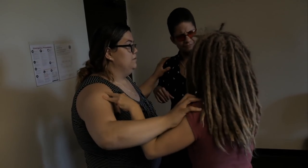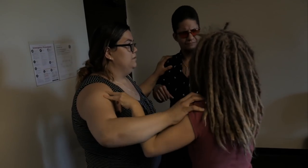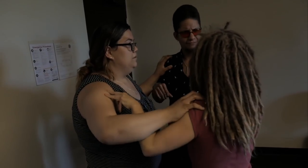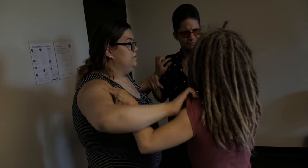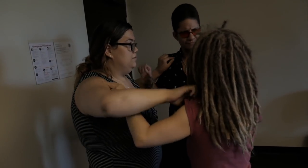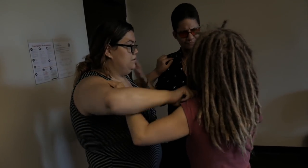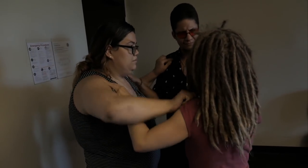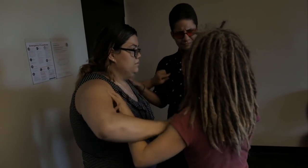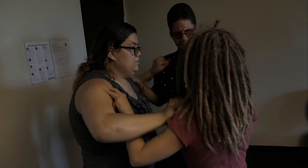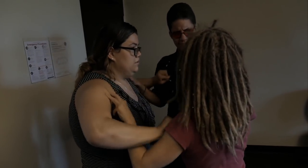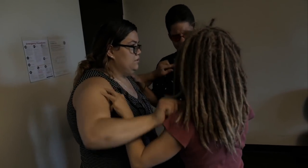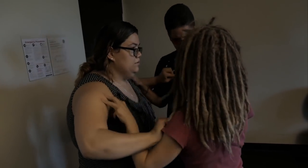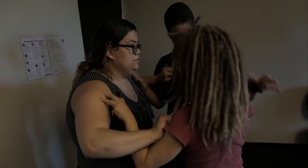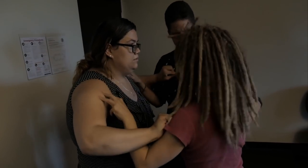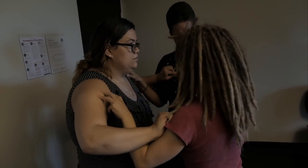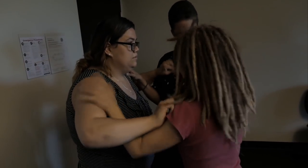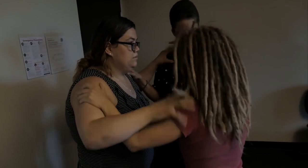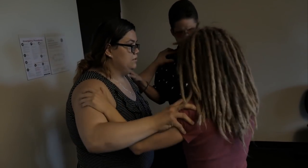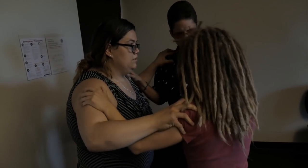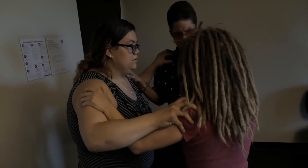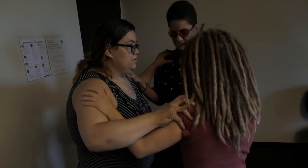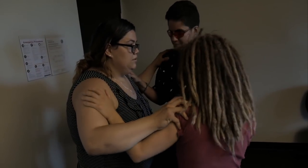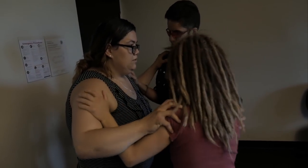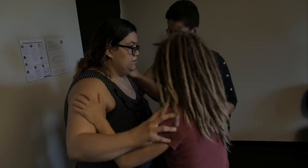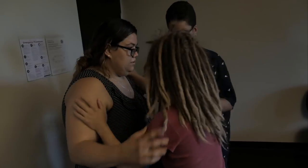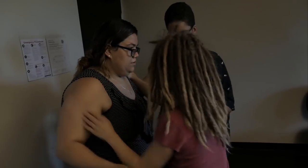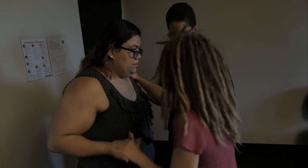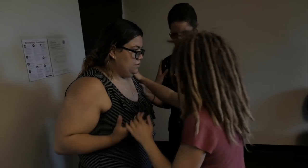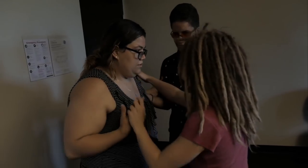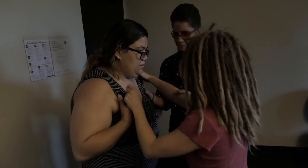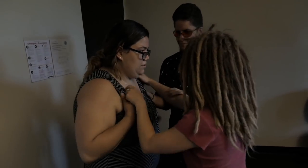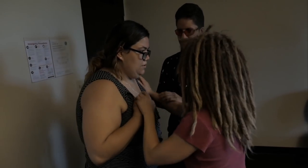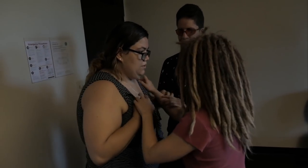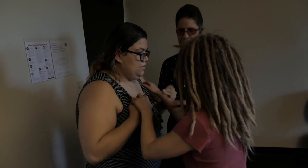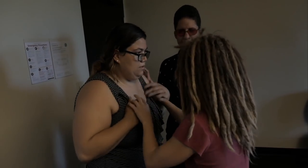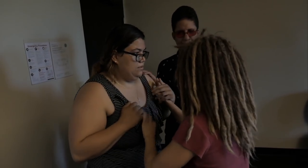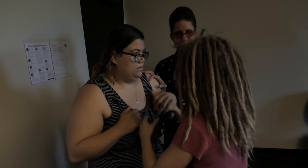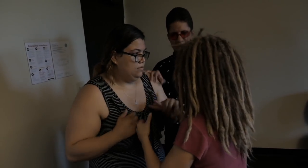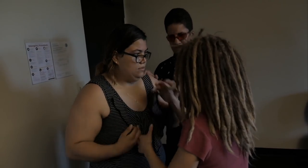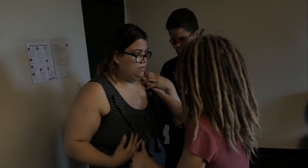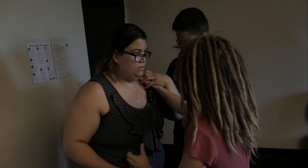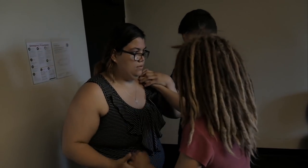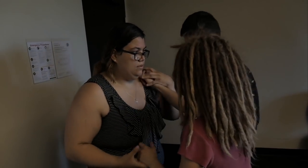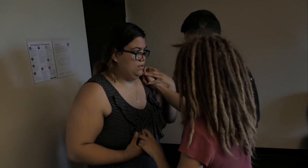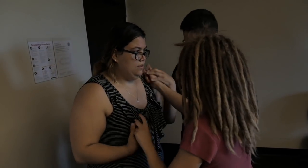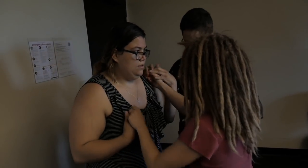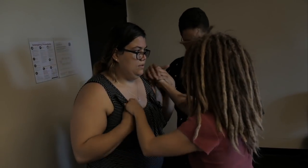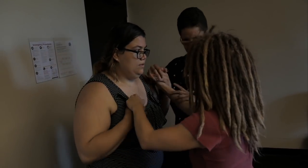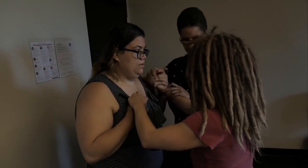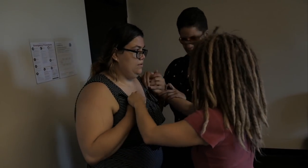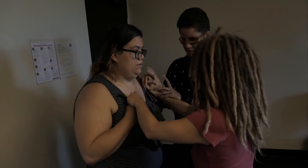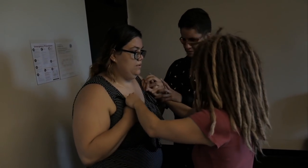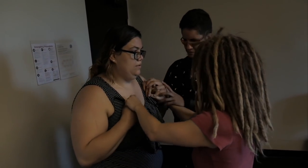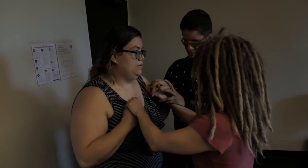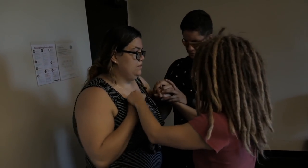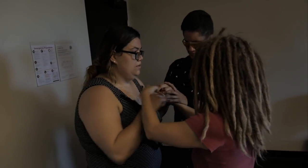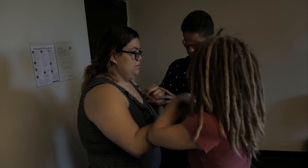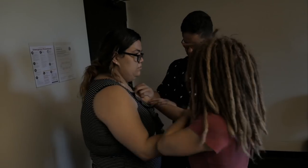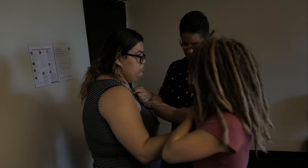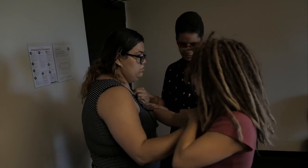Once rehearsal got underway, a key concern was how to choreograph the action so that it felt realistic and clear to the patron.